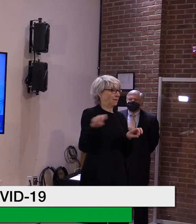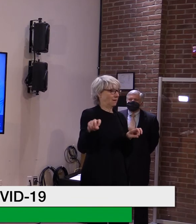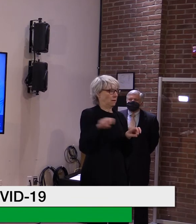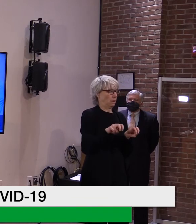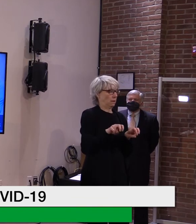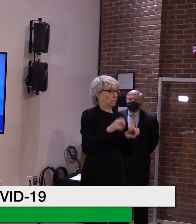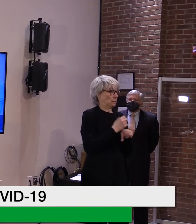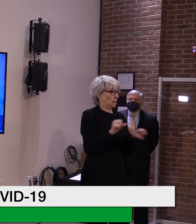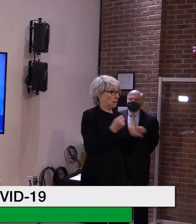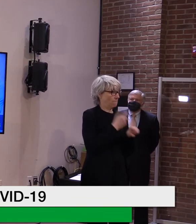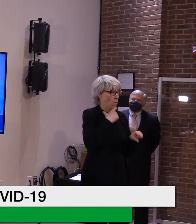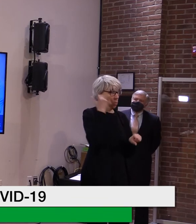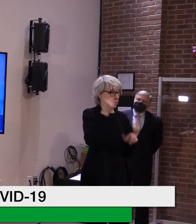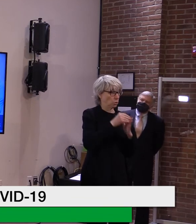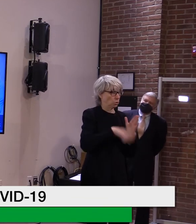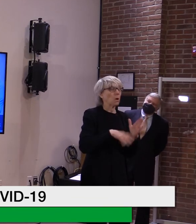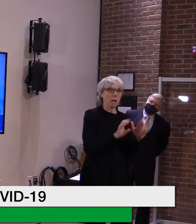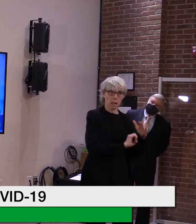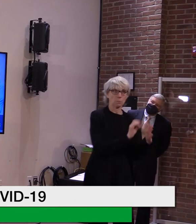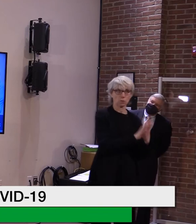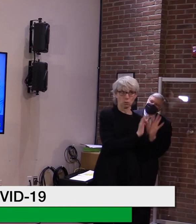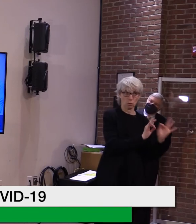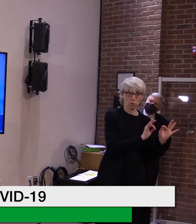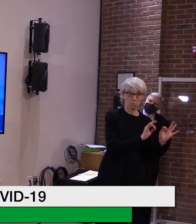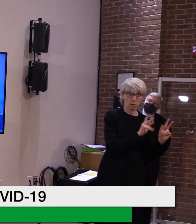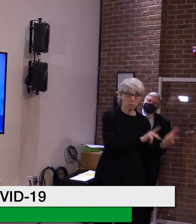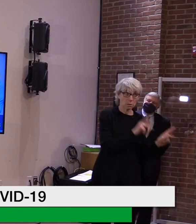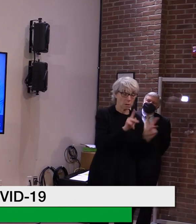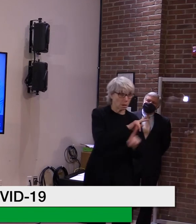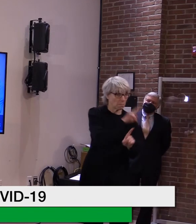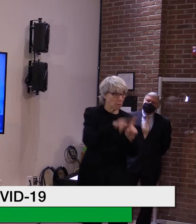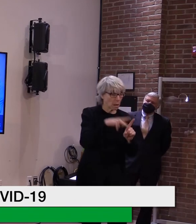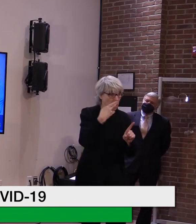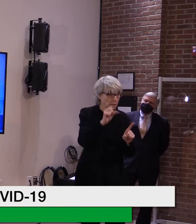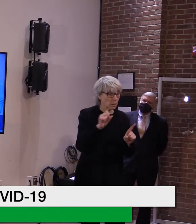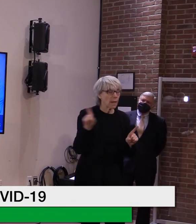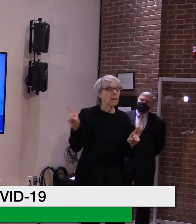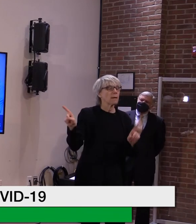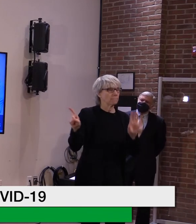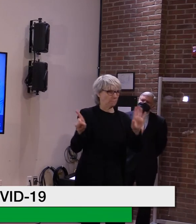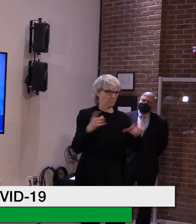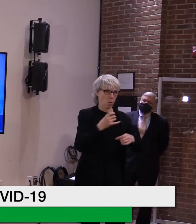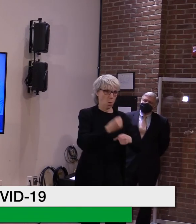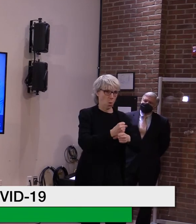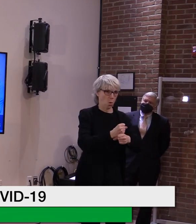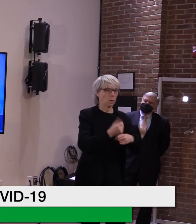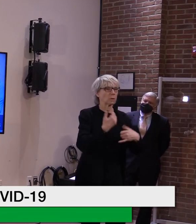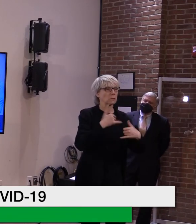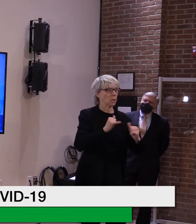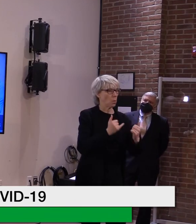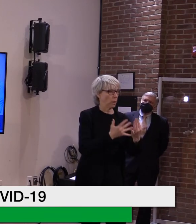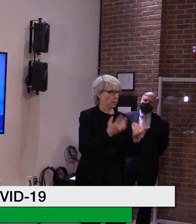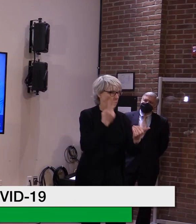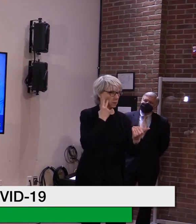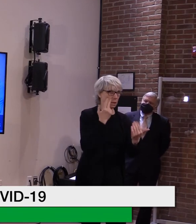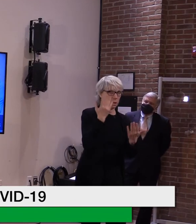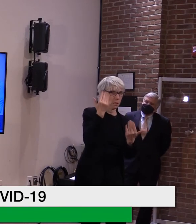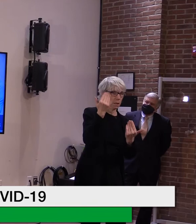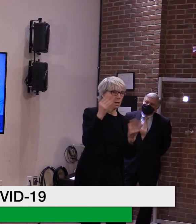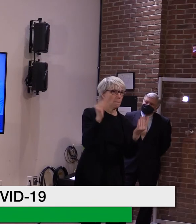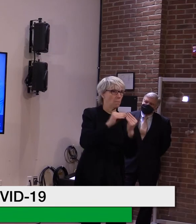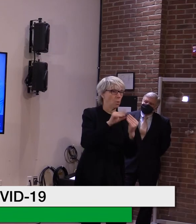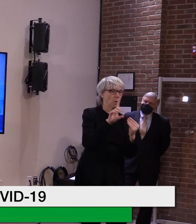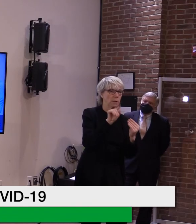the older grades as well as for the elementary school students? Yeah, and I'm going to hedge on that because we are really waiting some data that's,